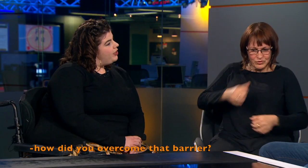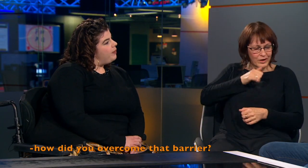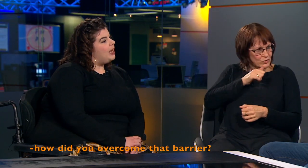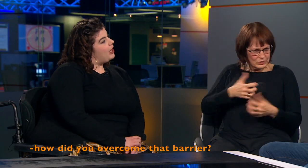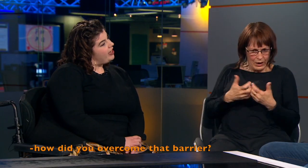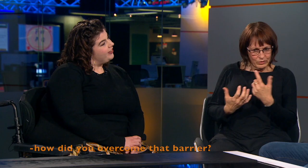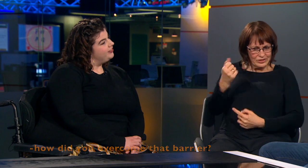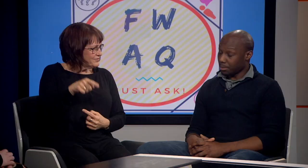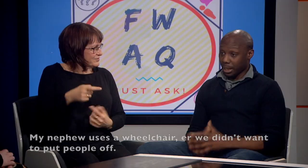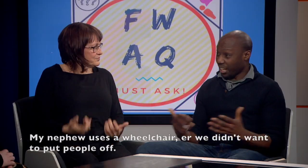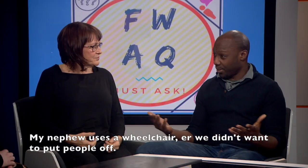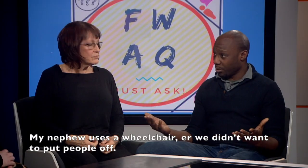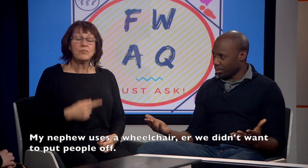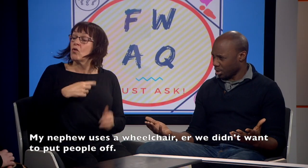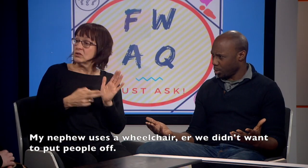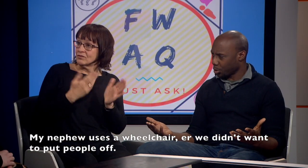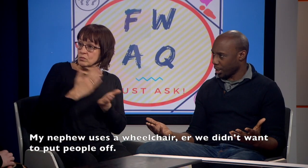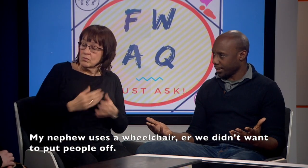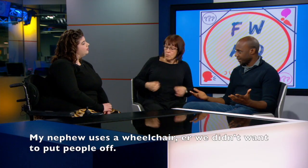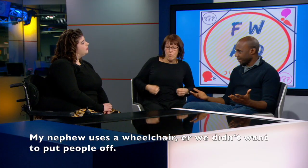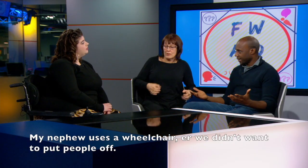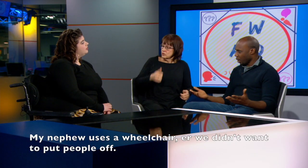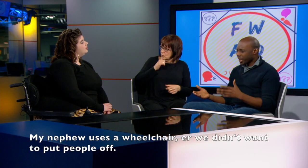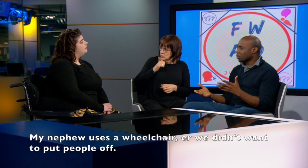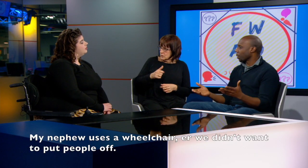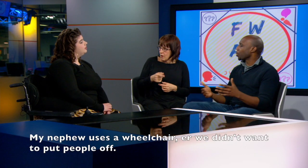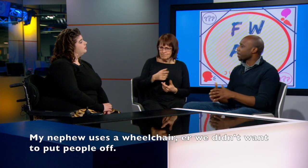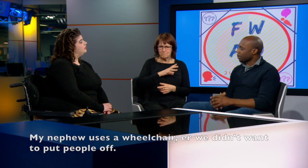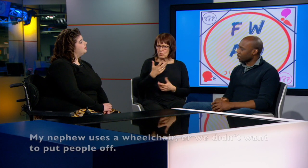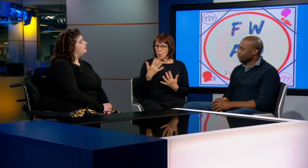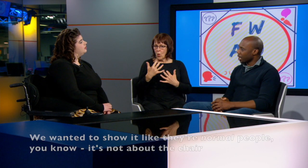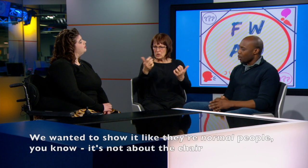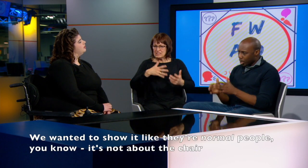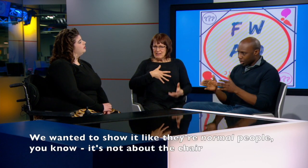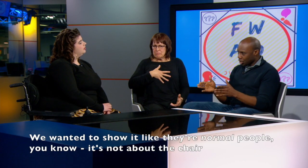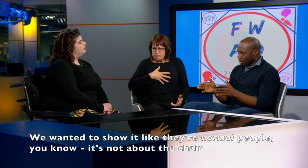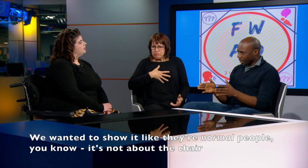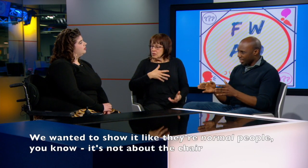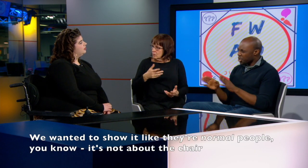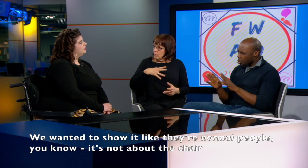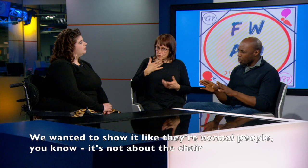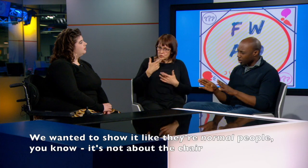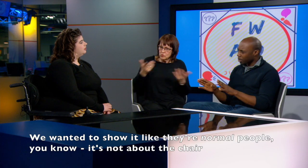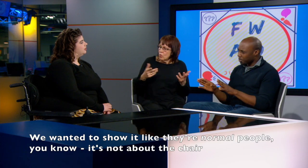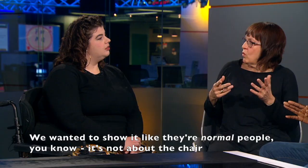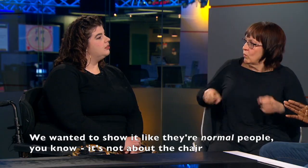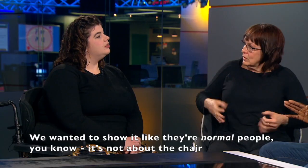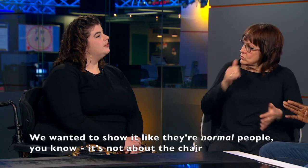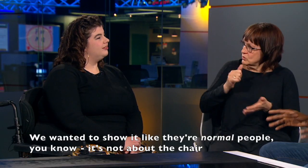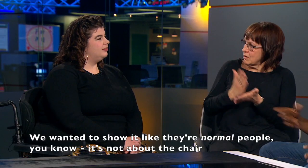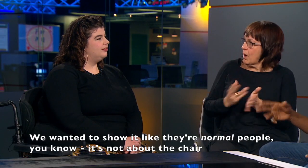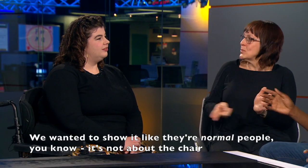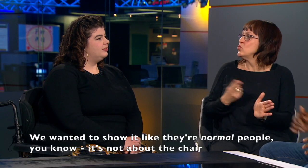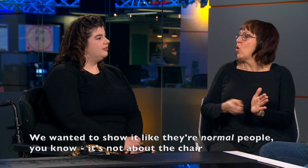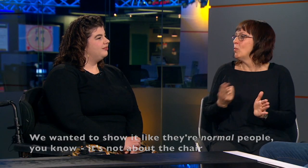How did you overcome that barrier? My nephew used a wheelchair. We didn't want to put people off. We wanted to show it like they're normal people.